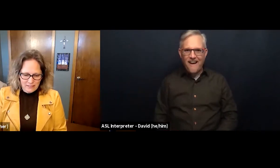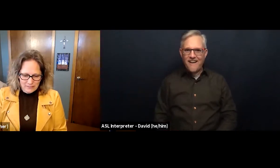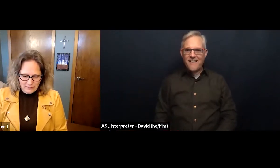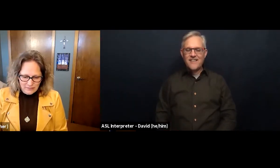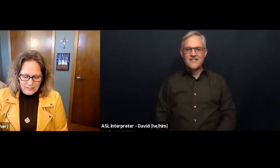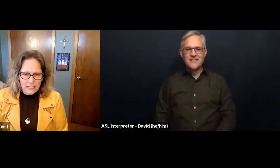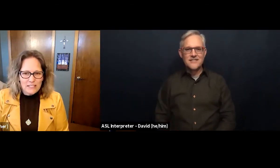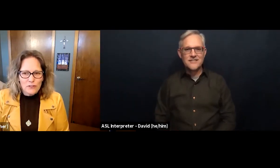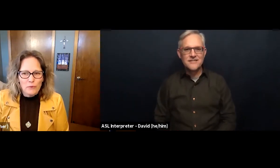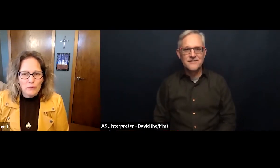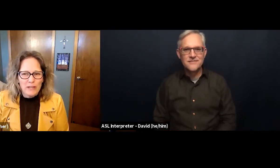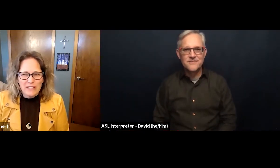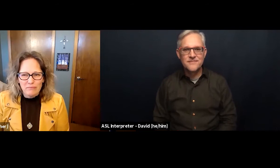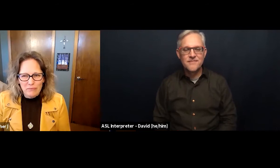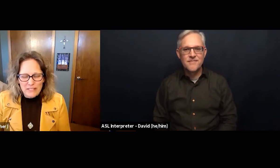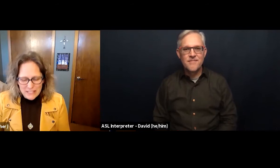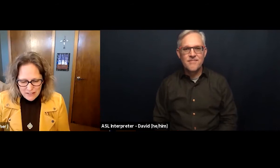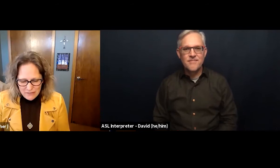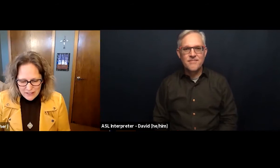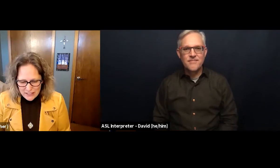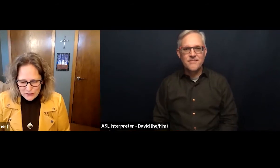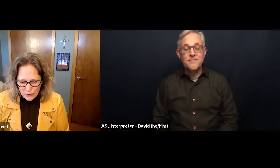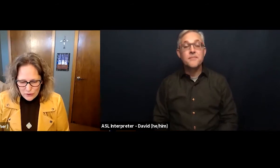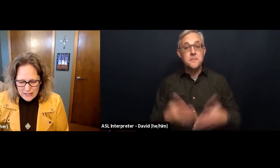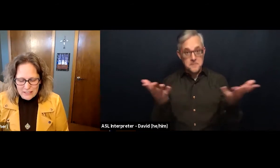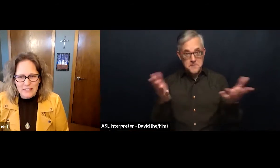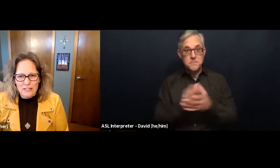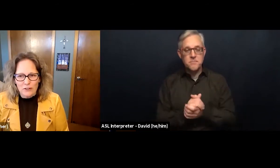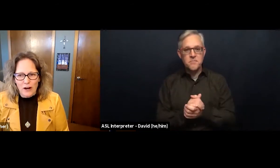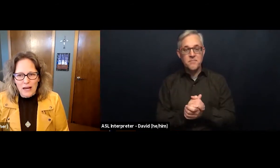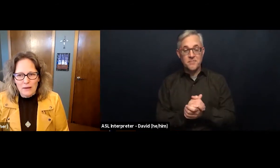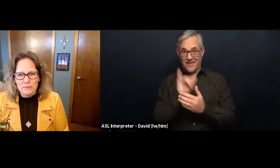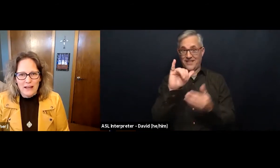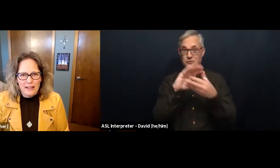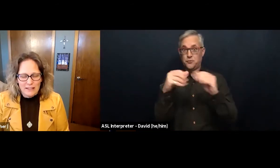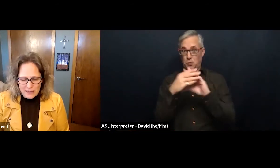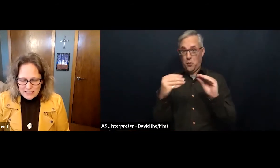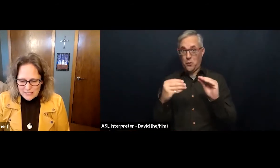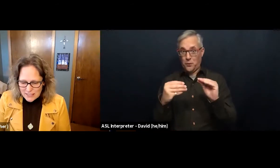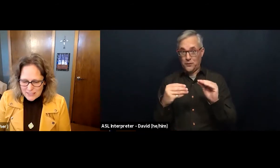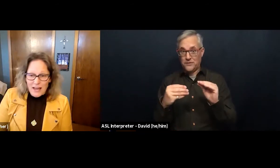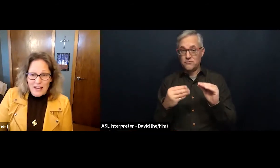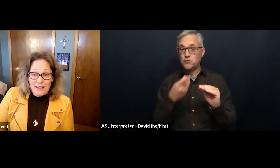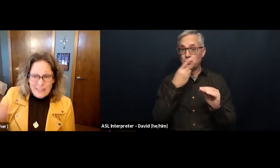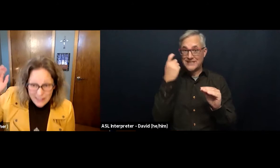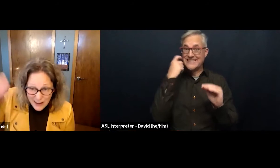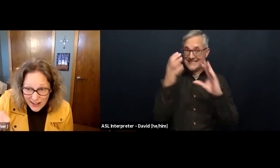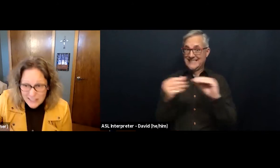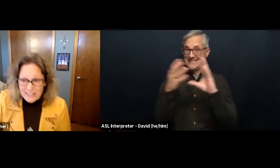And so when we receive this story that describes that Isaiah says, yes,